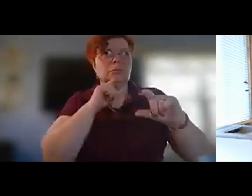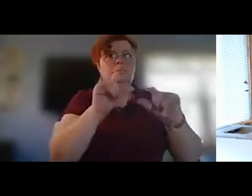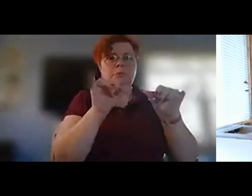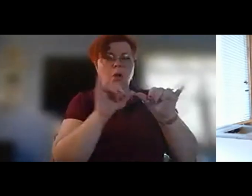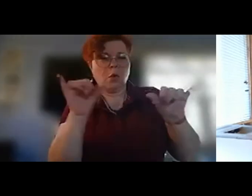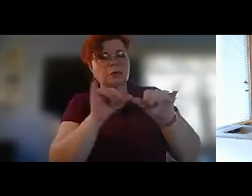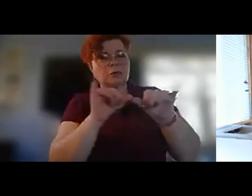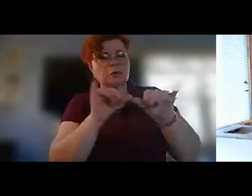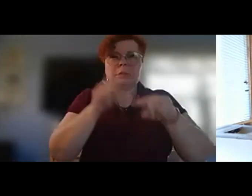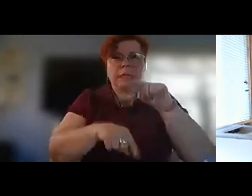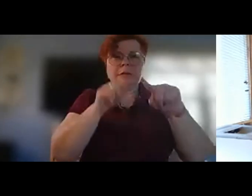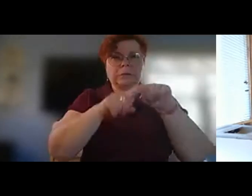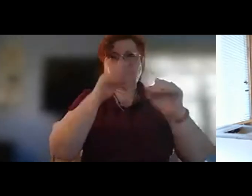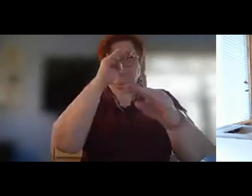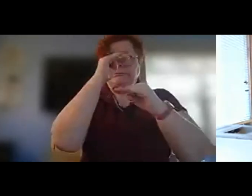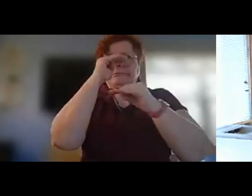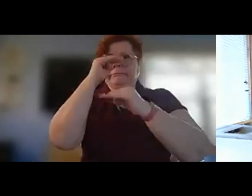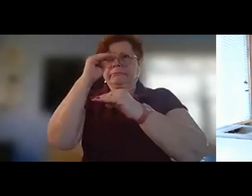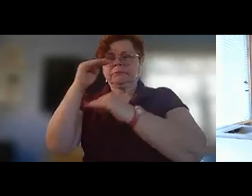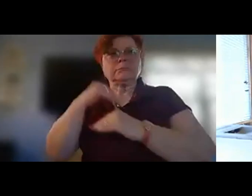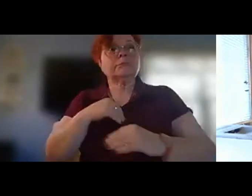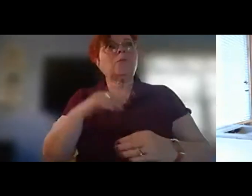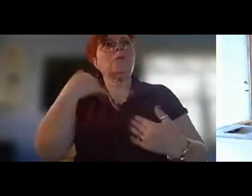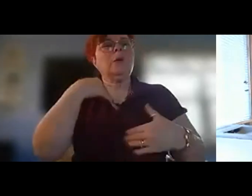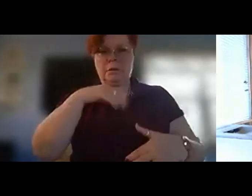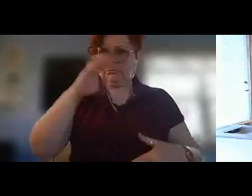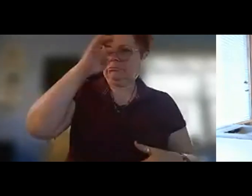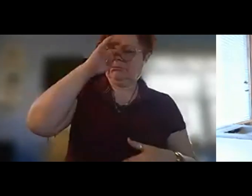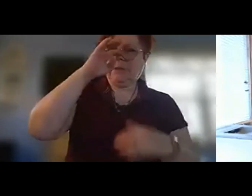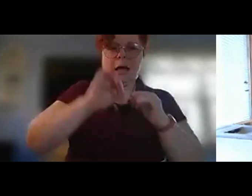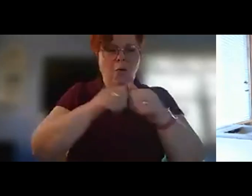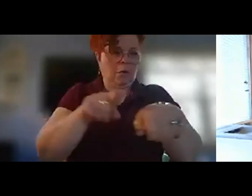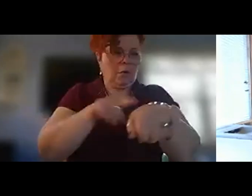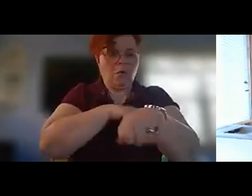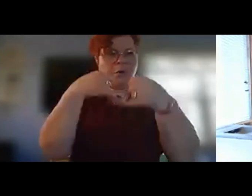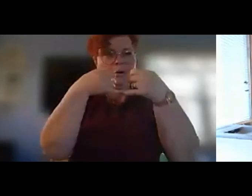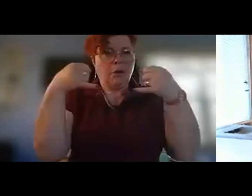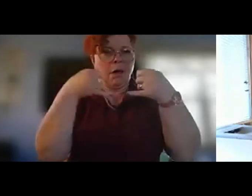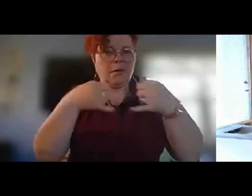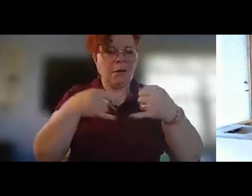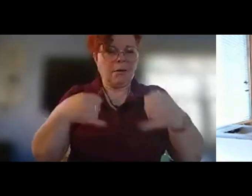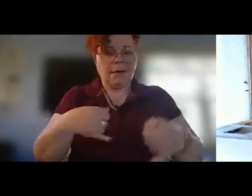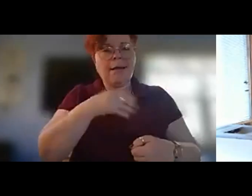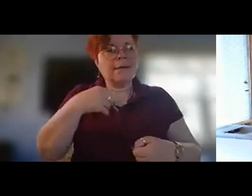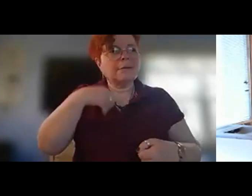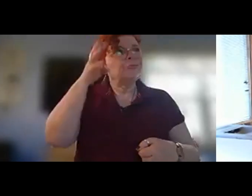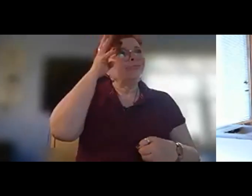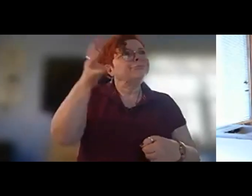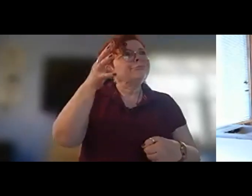that determined the length of the line um and i had to come up with a poem that uh